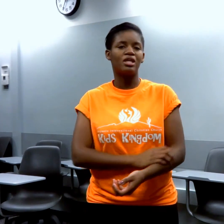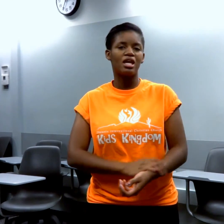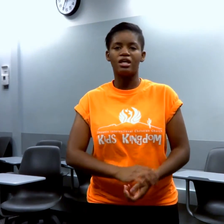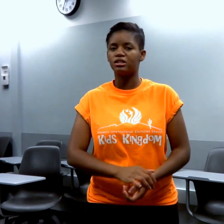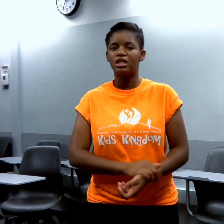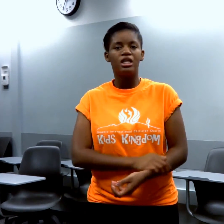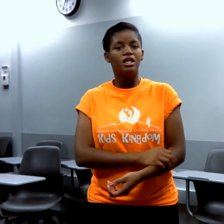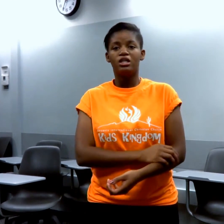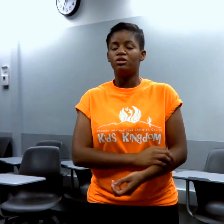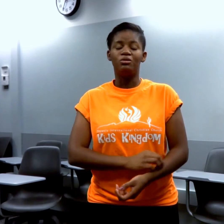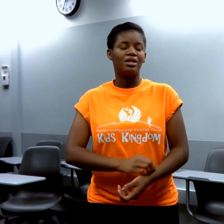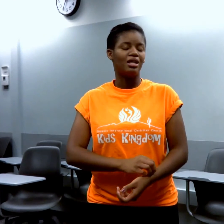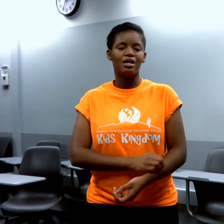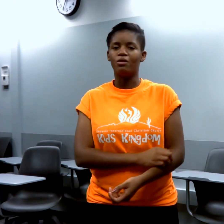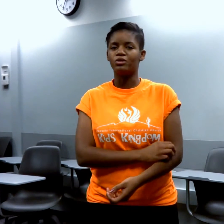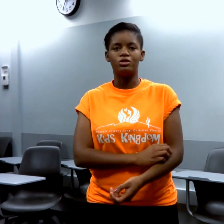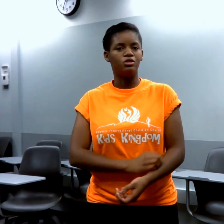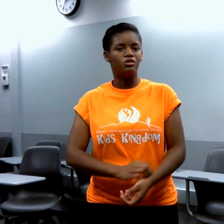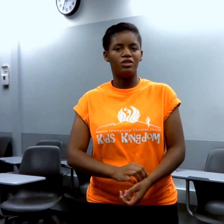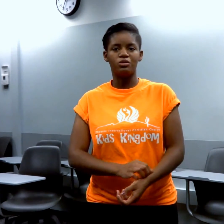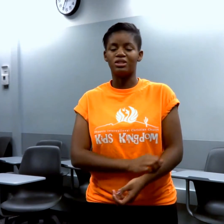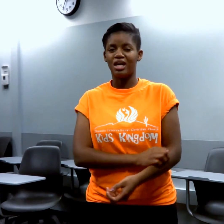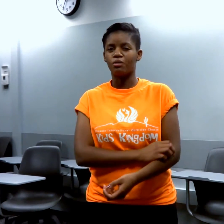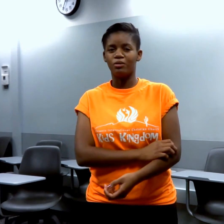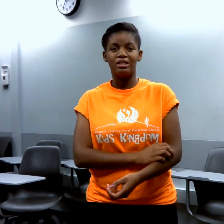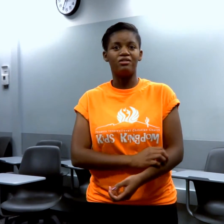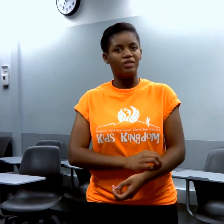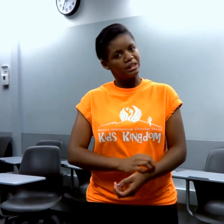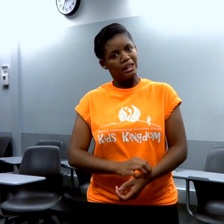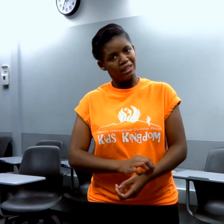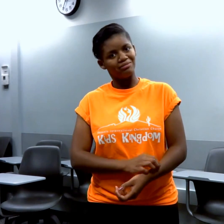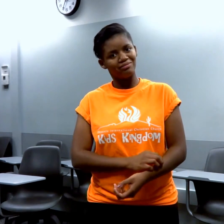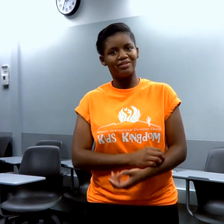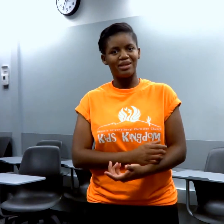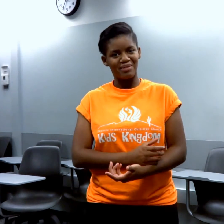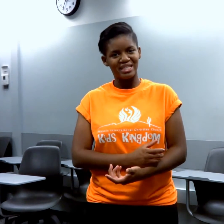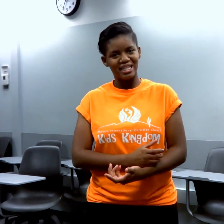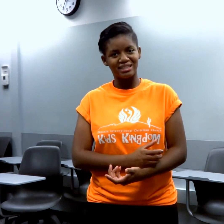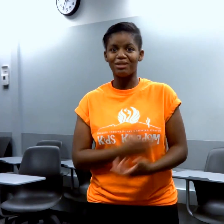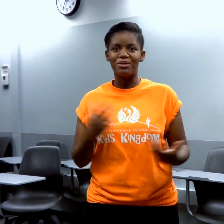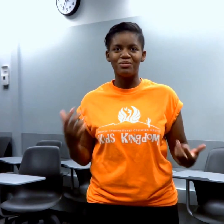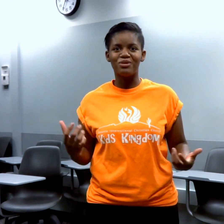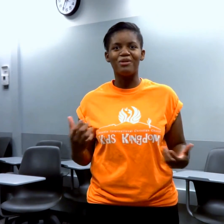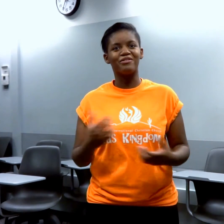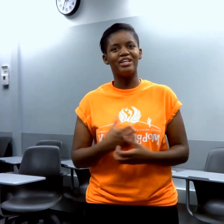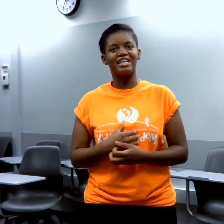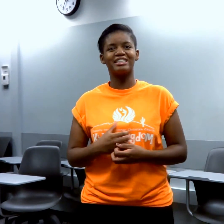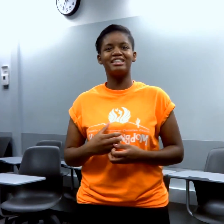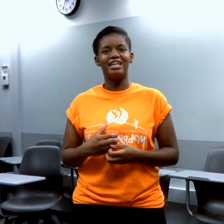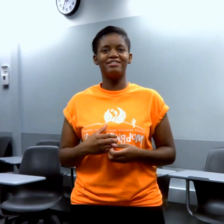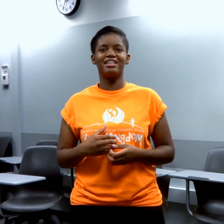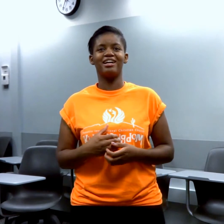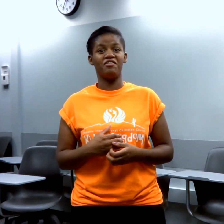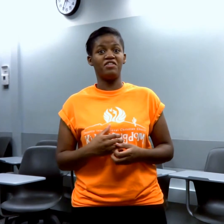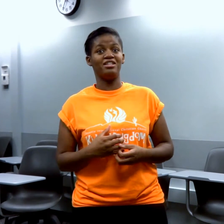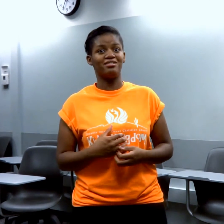can't go into a juice feast without really feasting. That makes sense. And some people, my friend actually today was like, a feast.